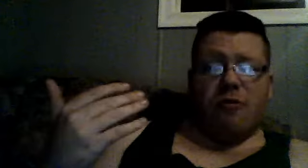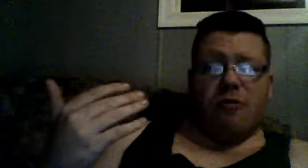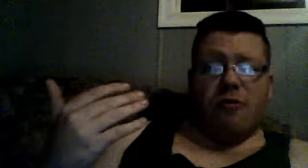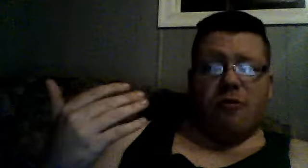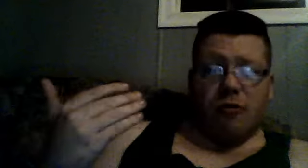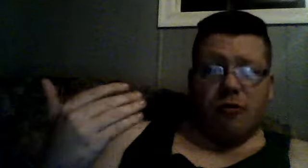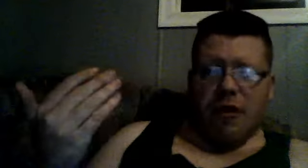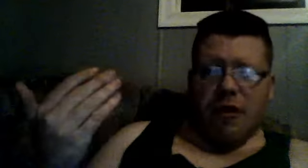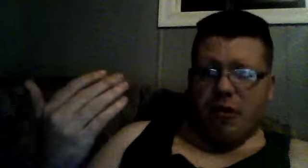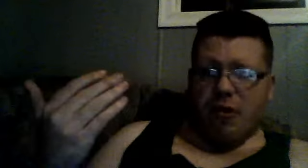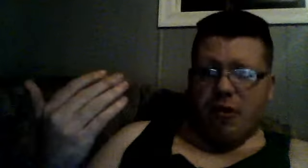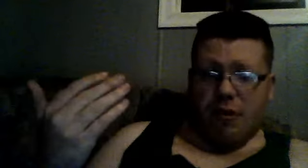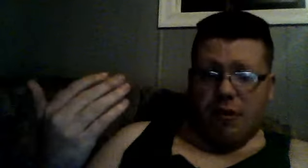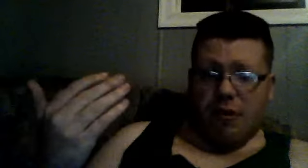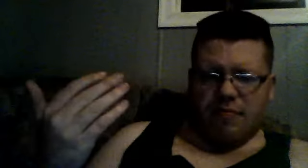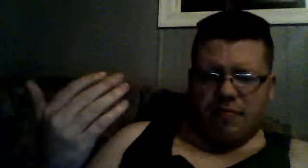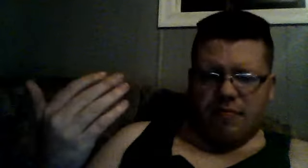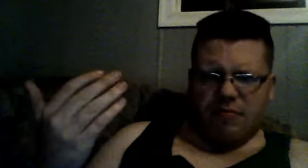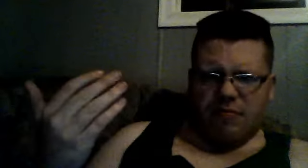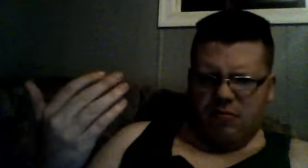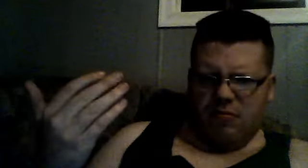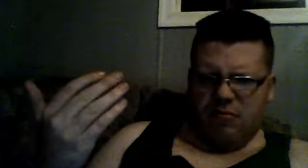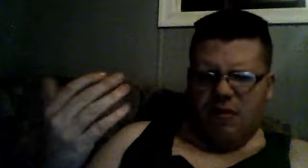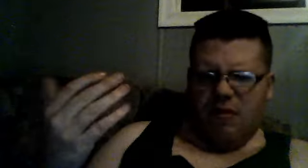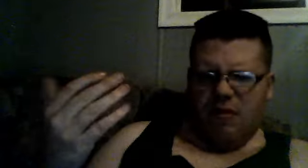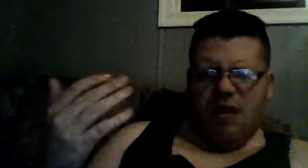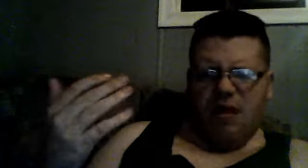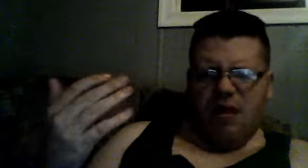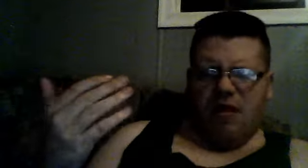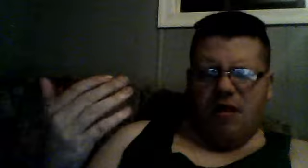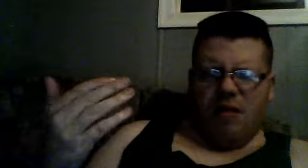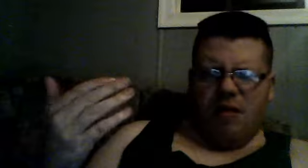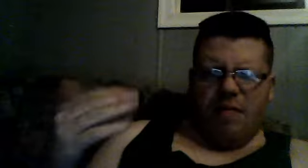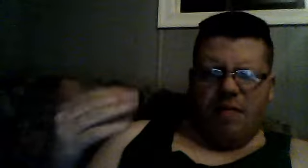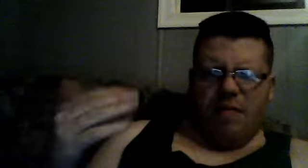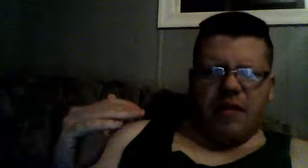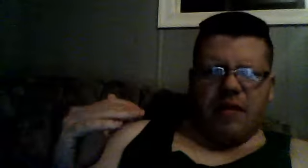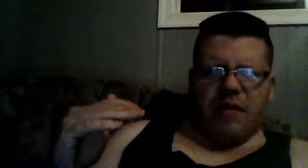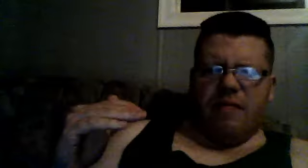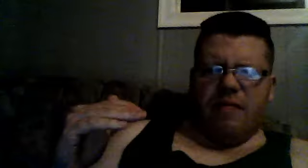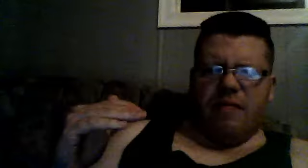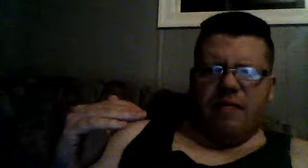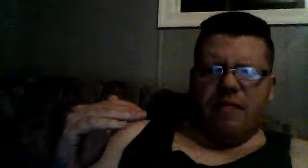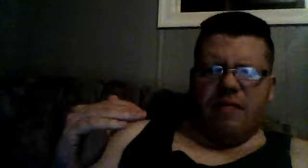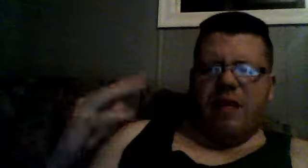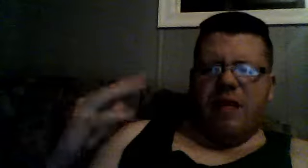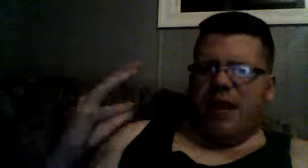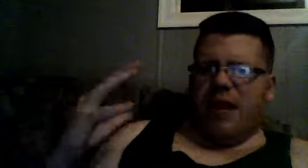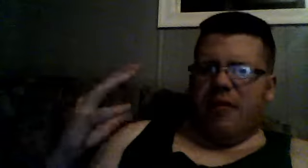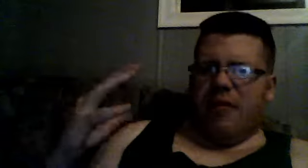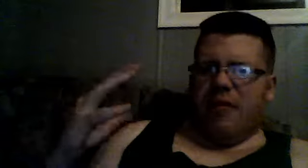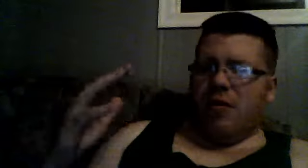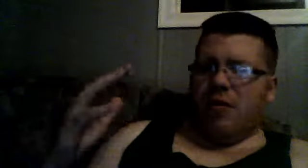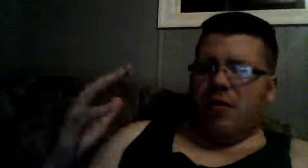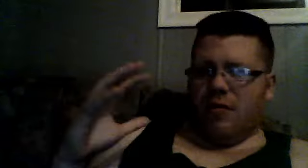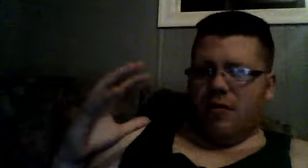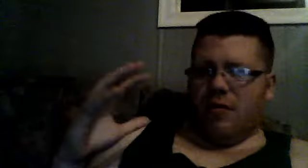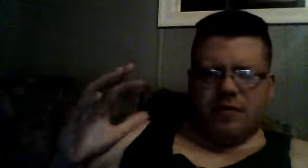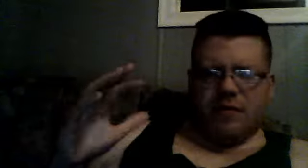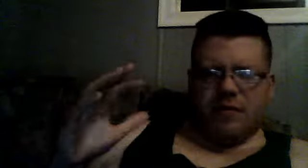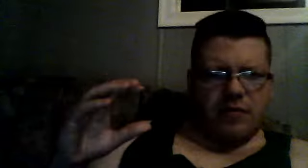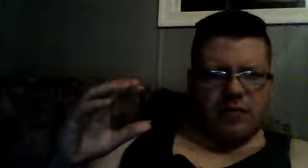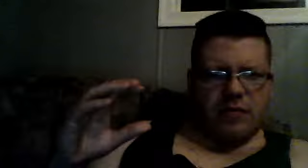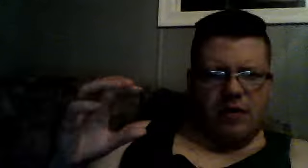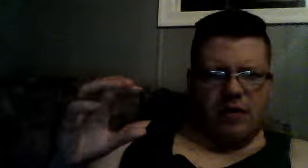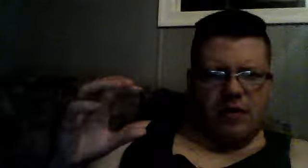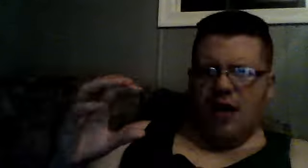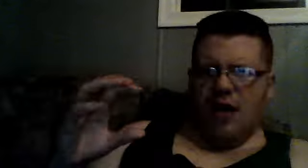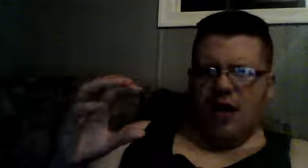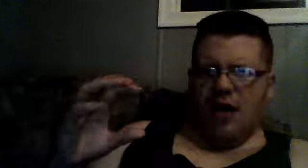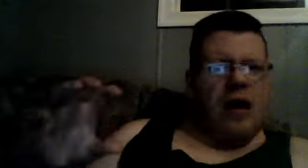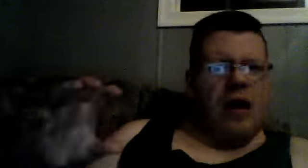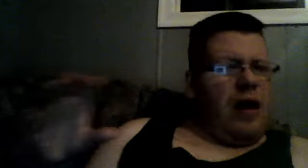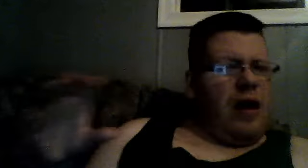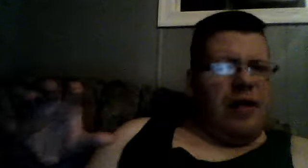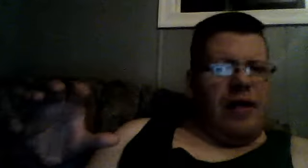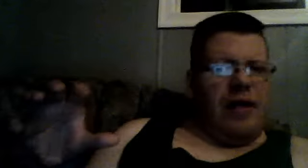writer, or, business, or, a,